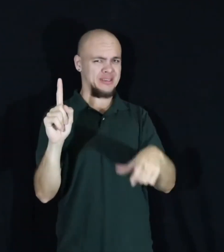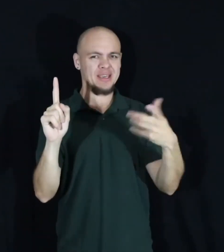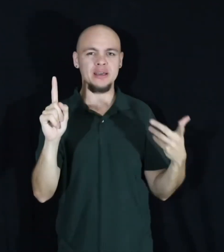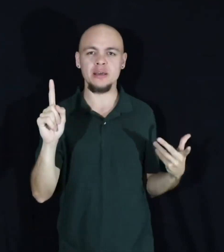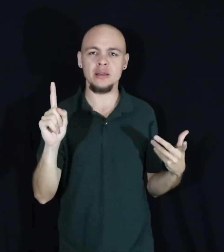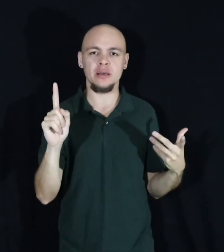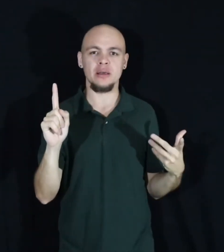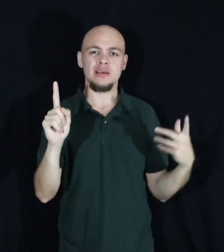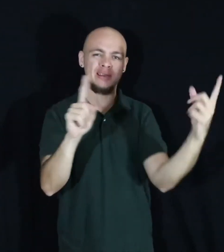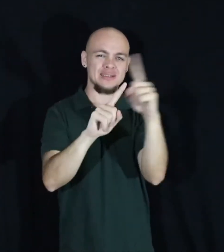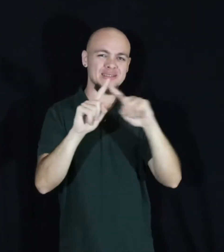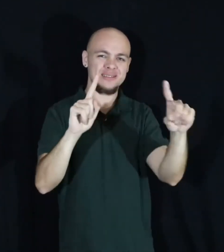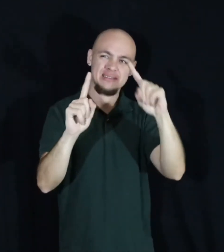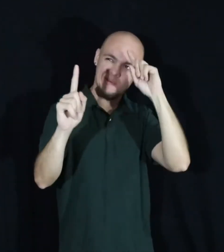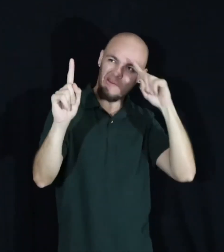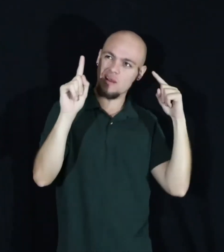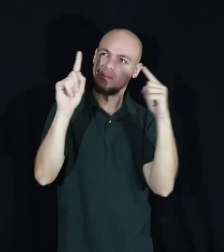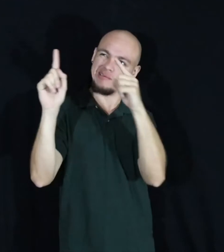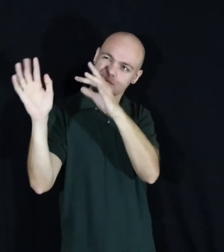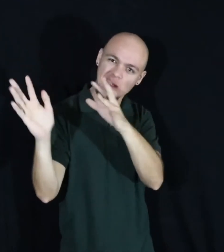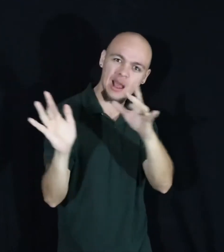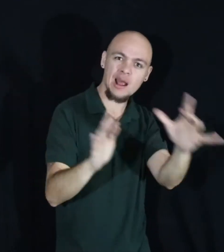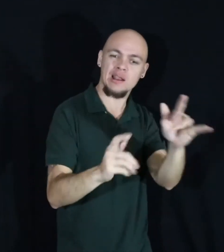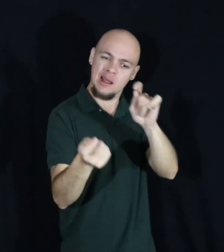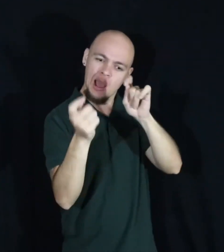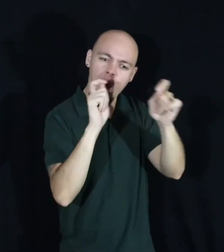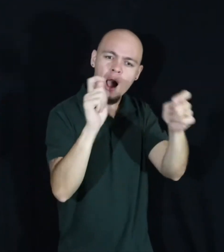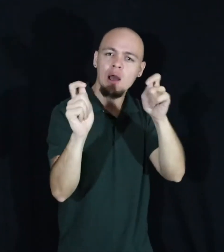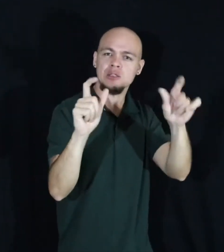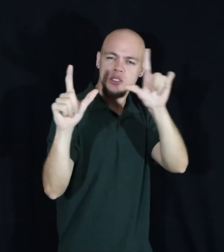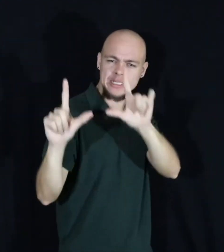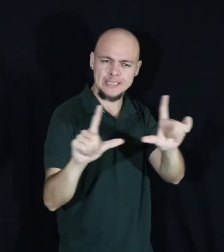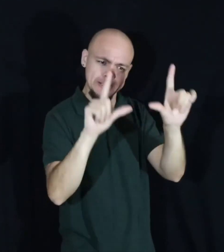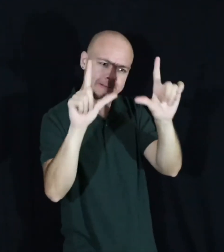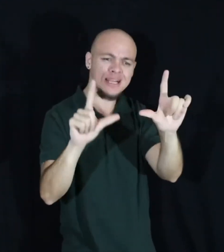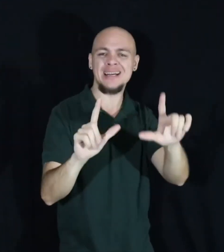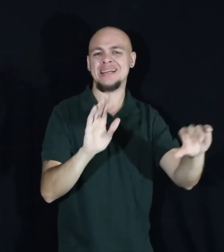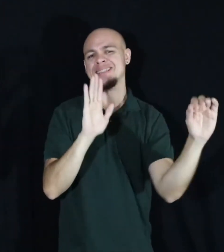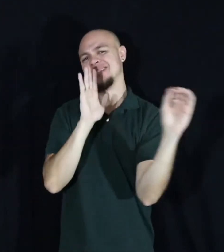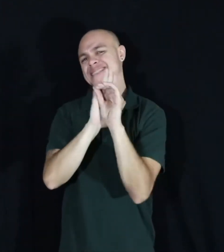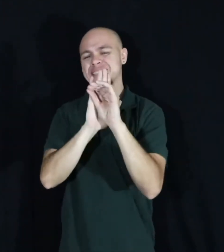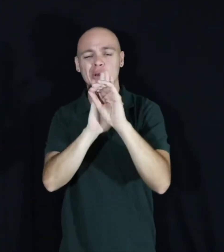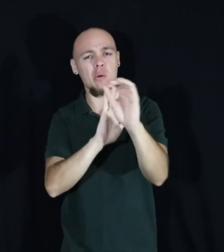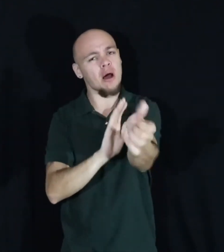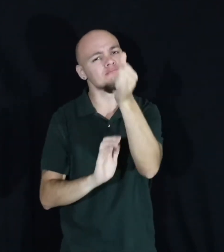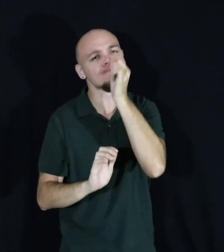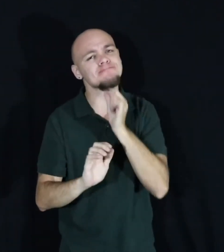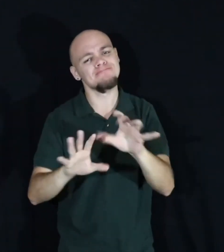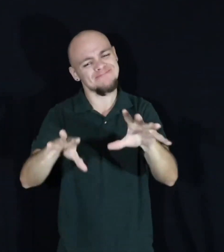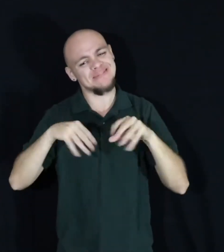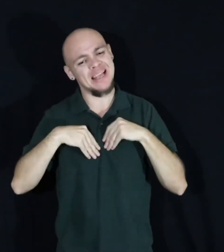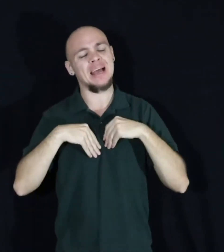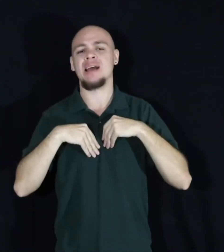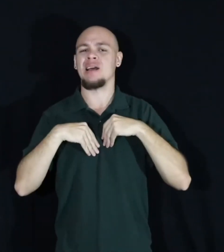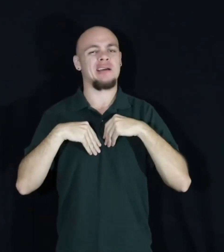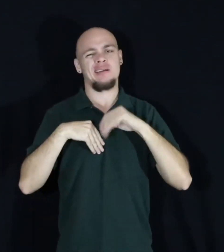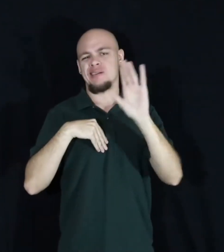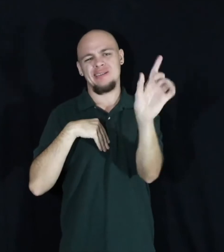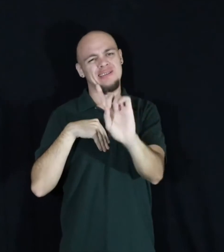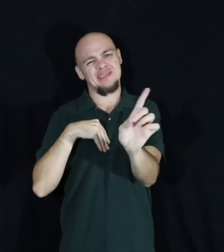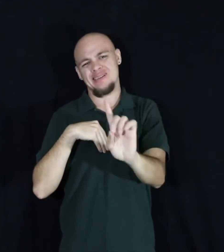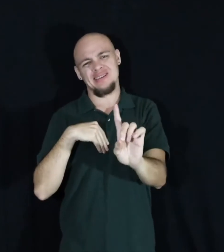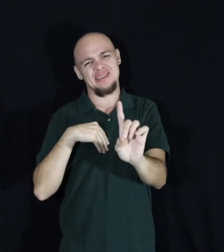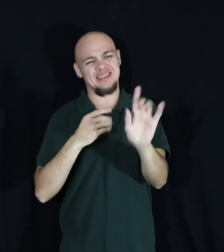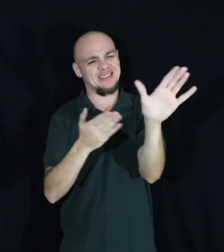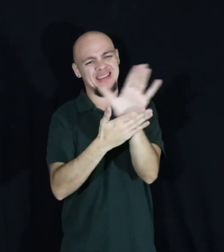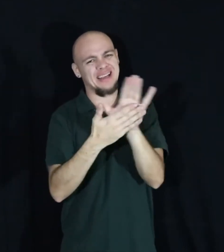Different tactics. Readjusting lenses. Zero tolerance rules in our schools are not how we're going to